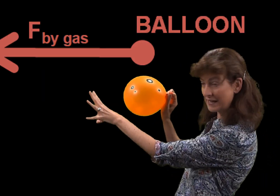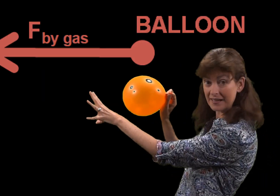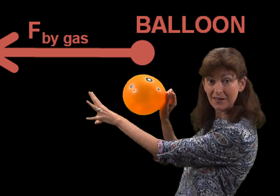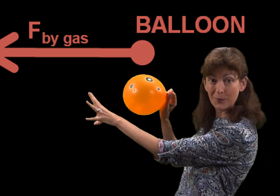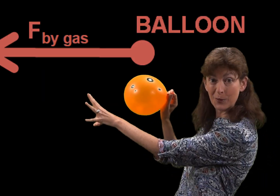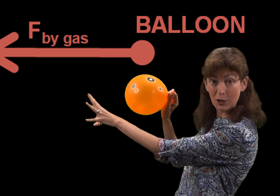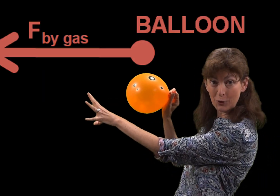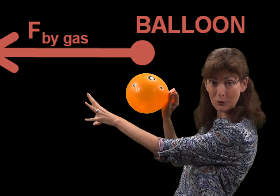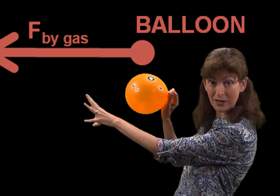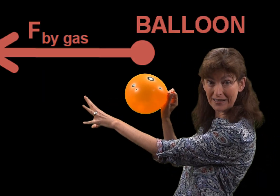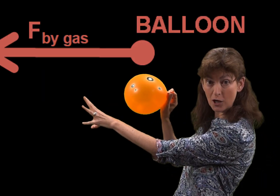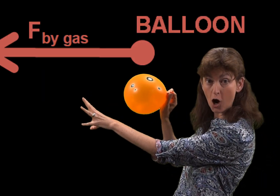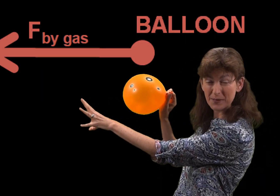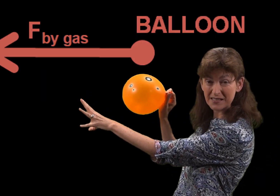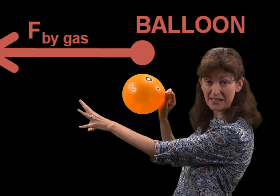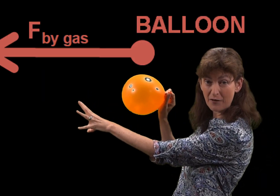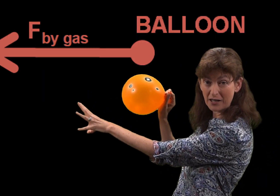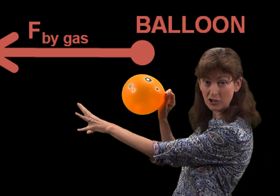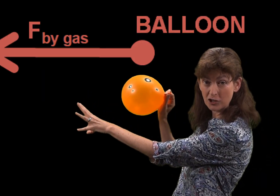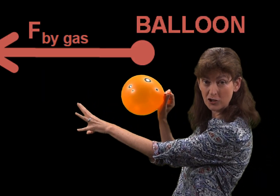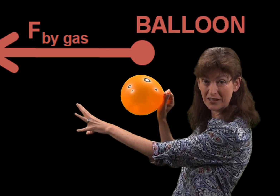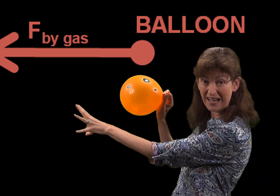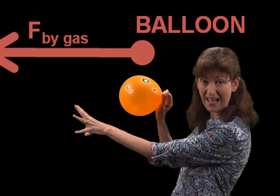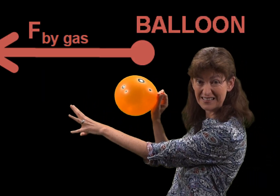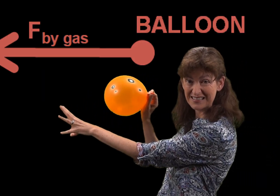the balloon in the opposite direction to the gas.